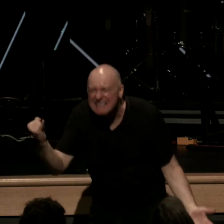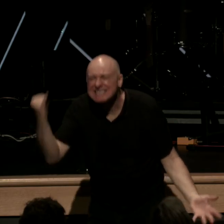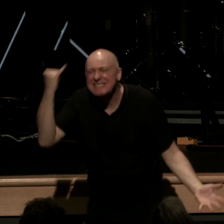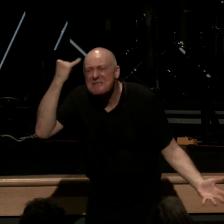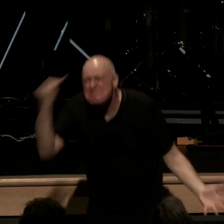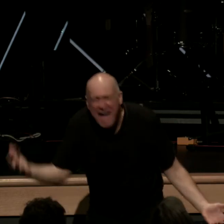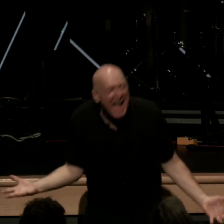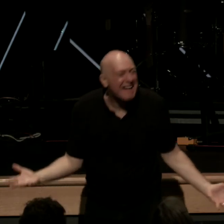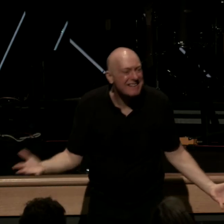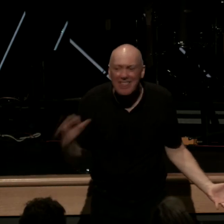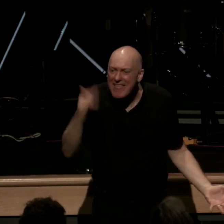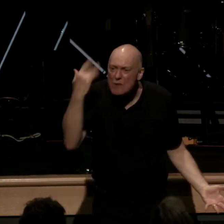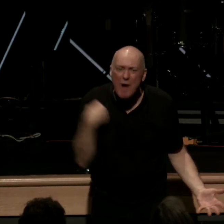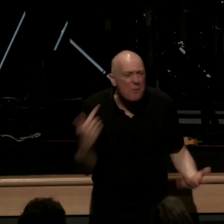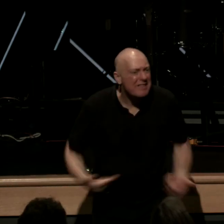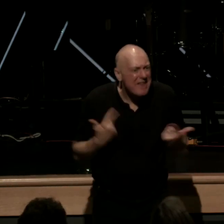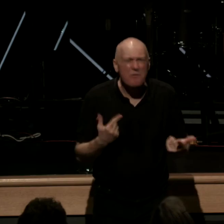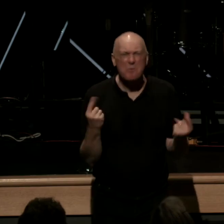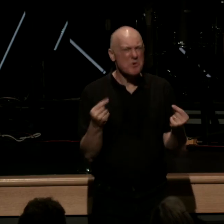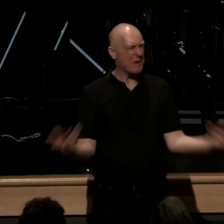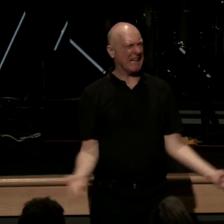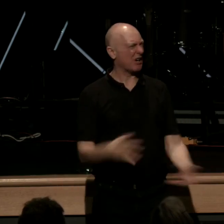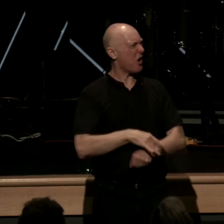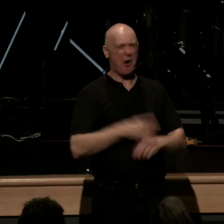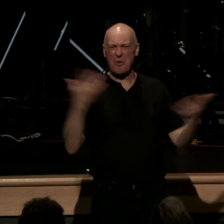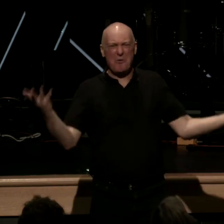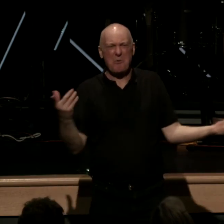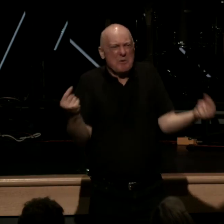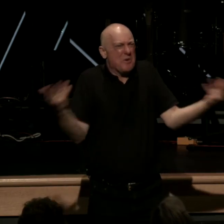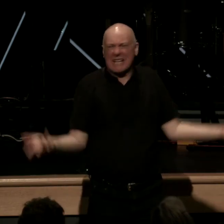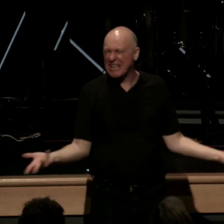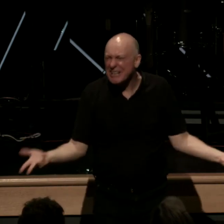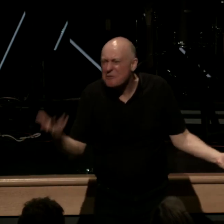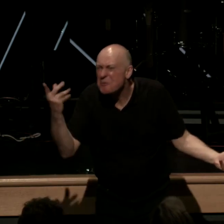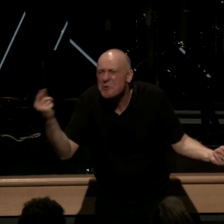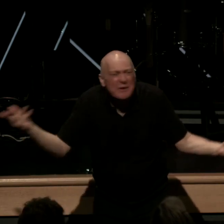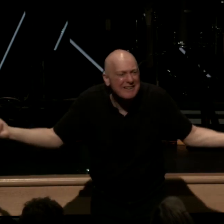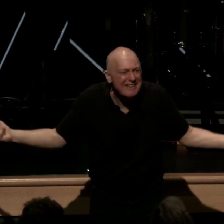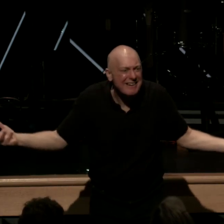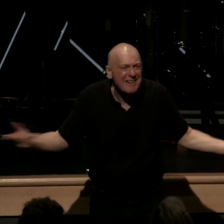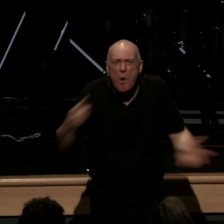it's why we live man what are we doing here what are are we point of our